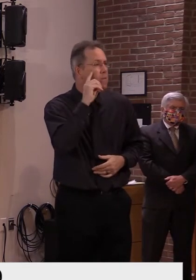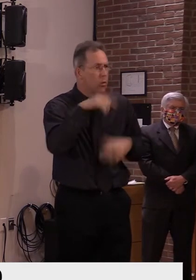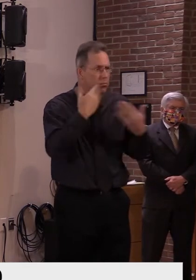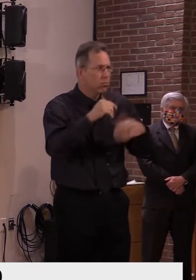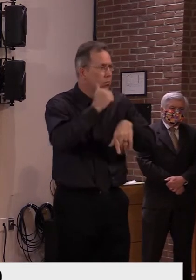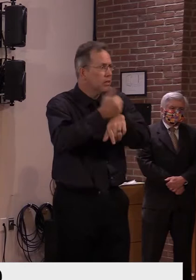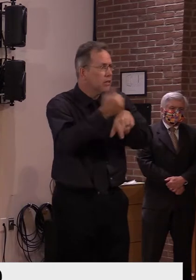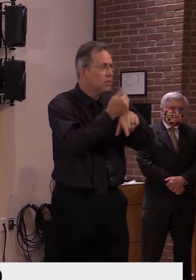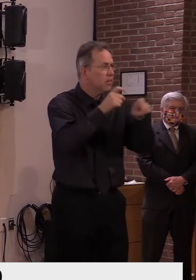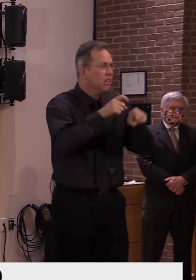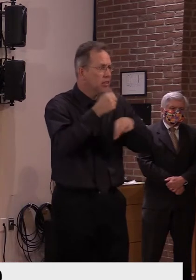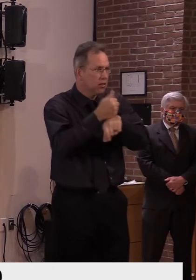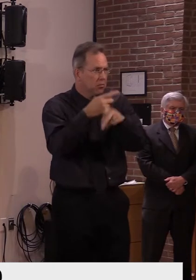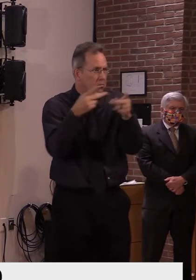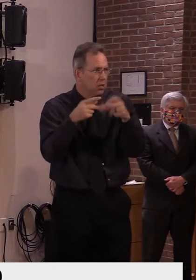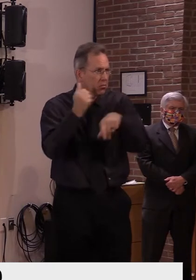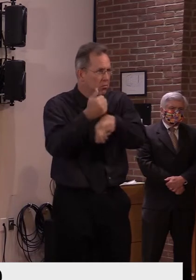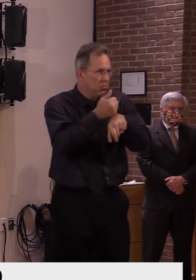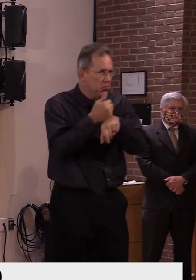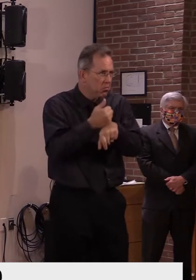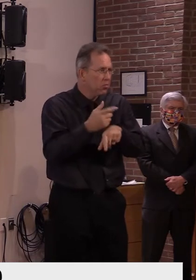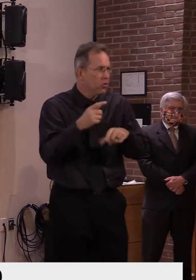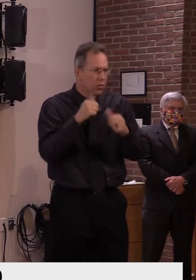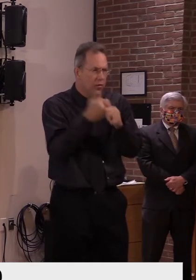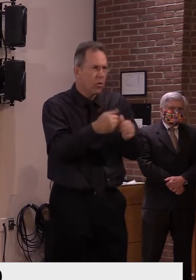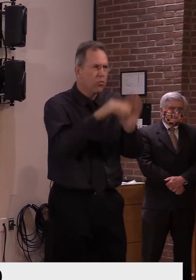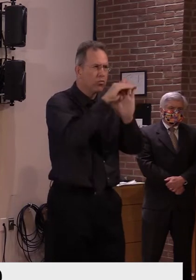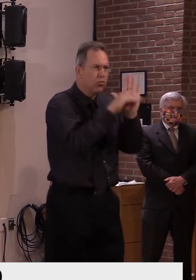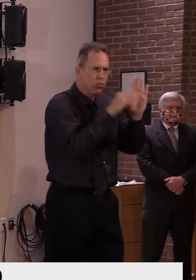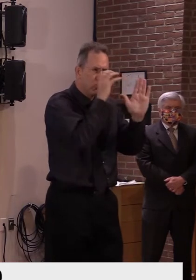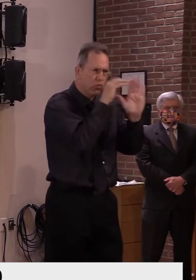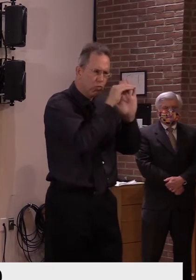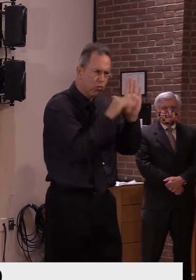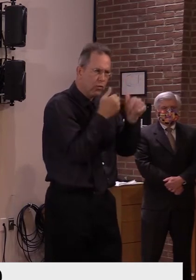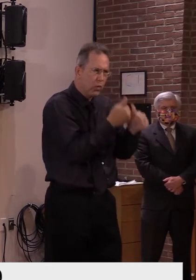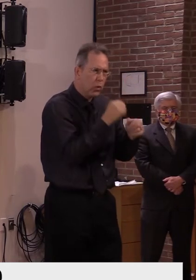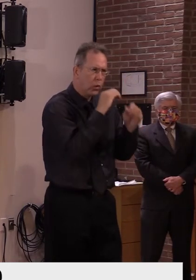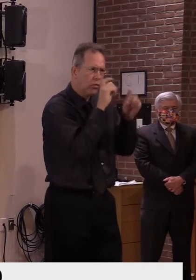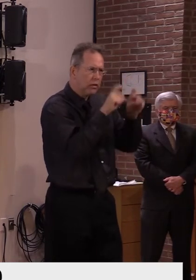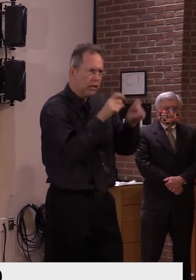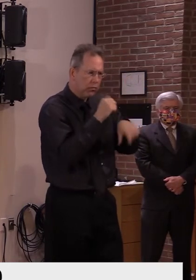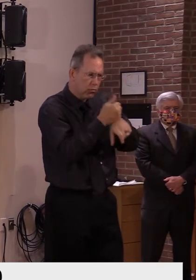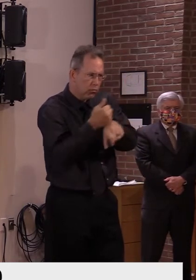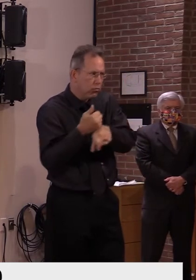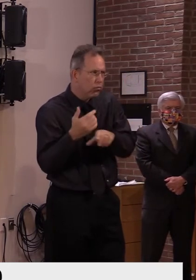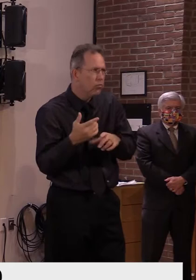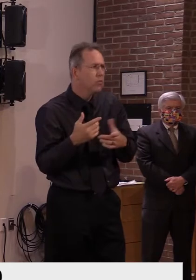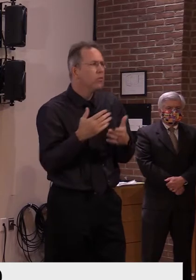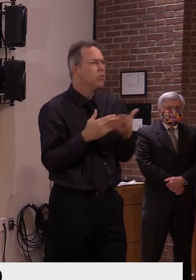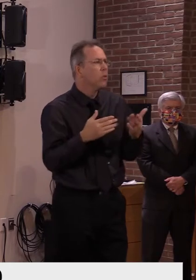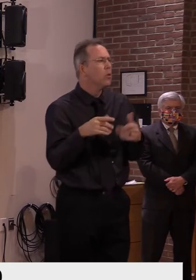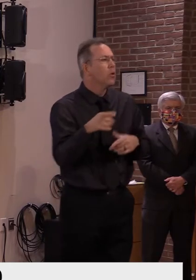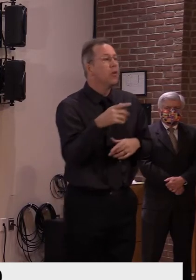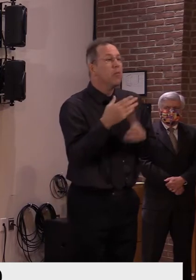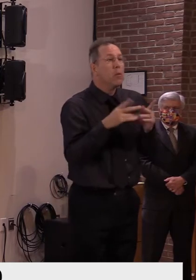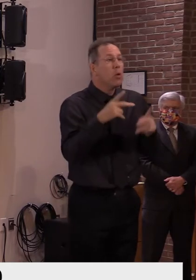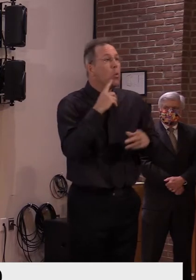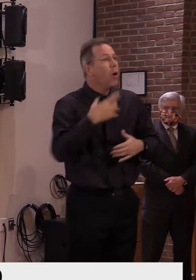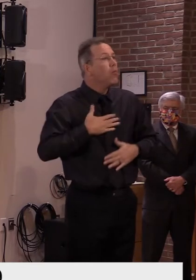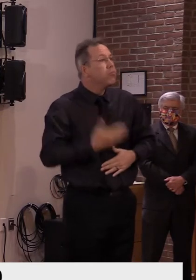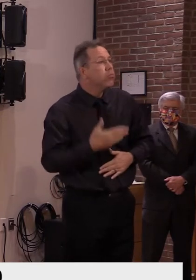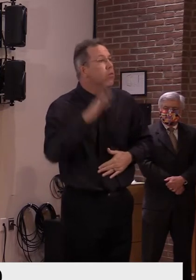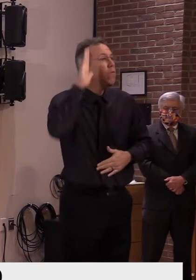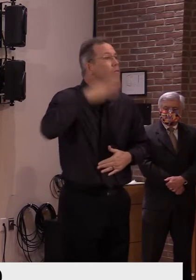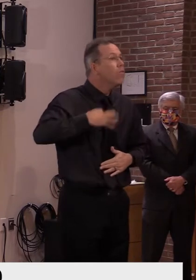precautions. Participation is completely voluntary and for those interested in participating, you go through a pretty rigorous